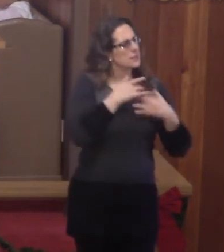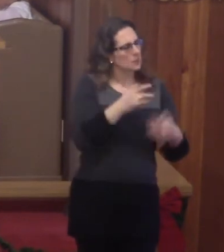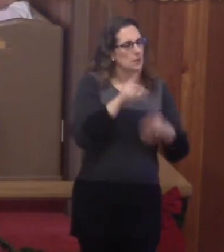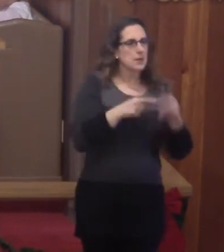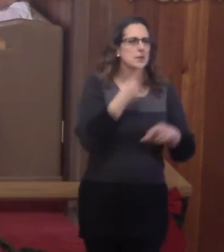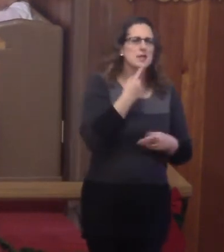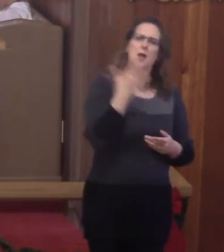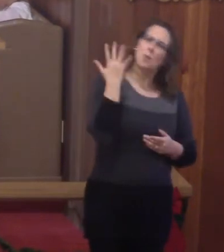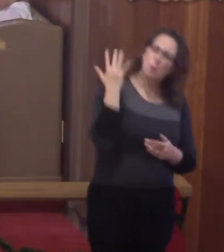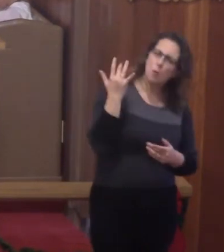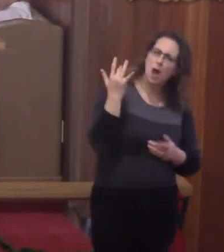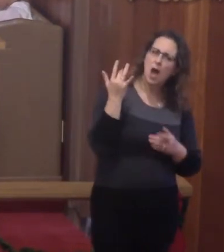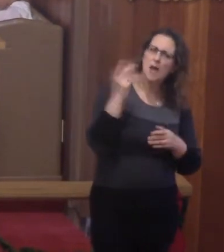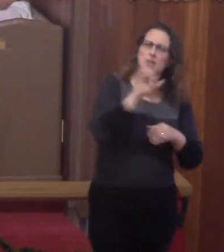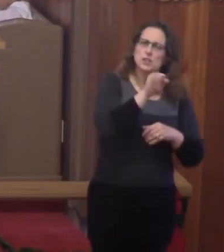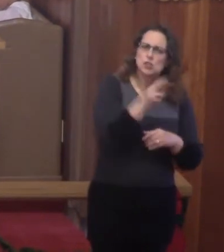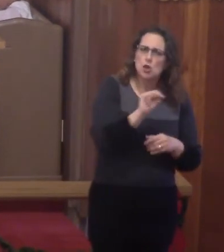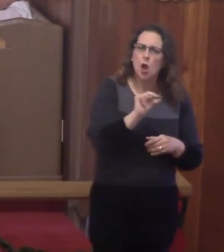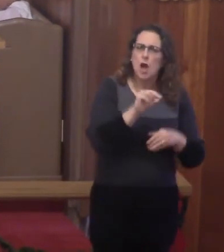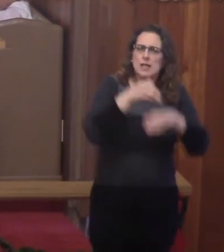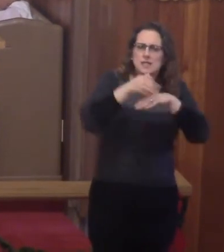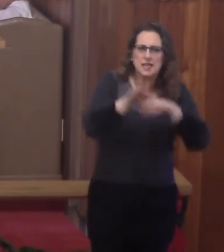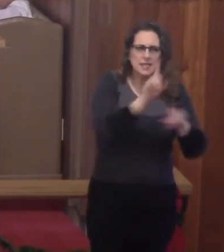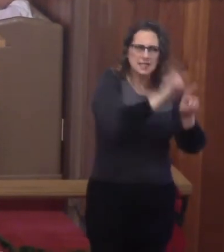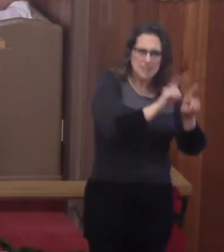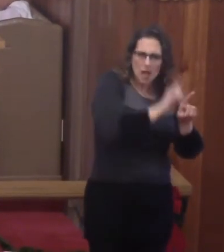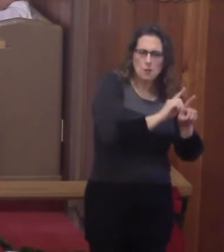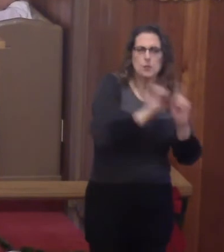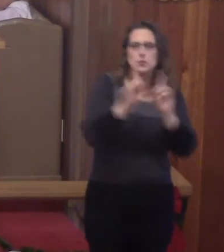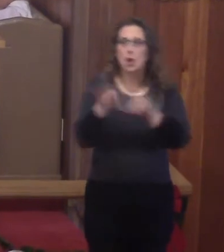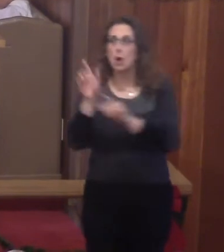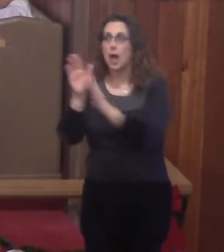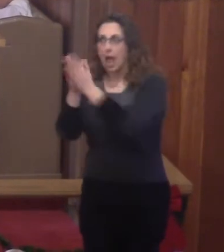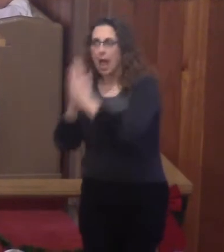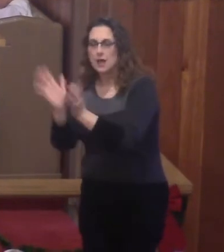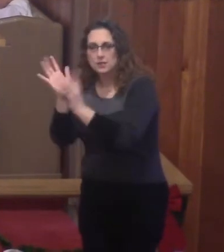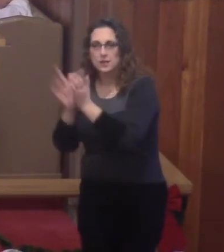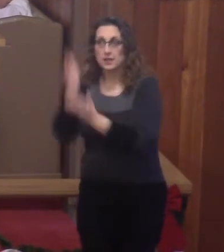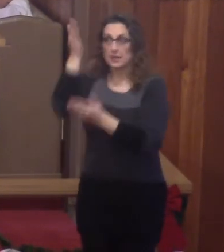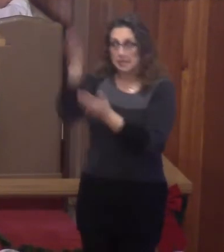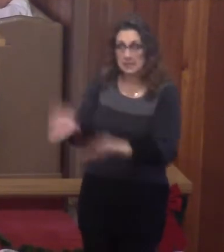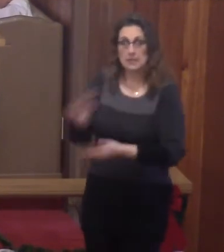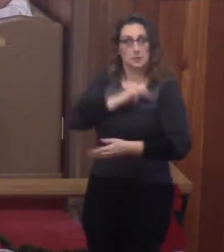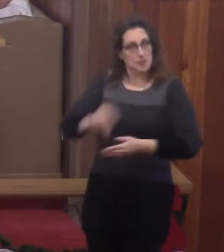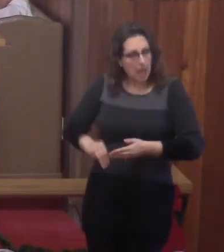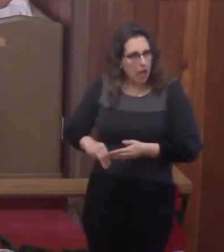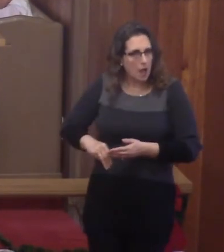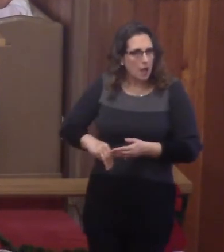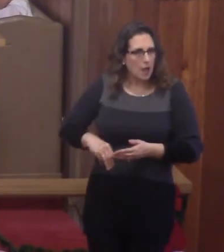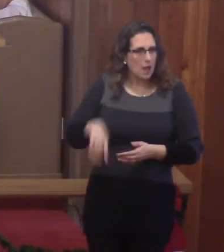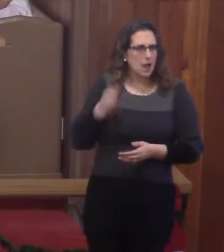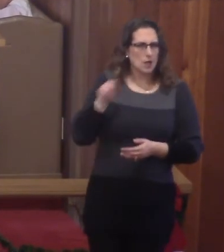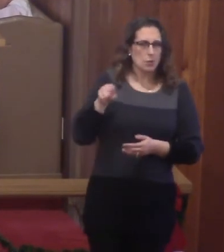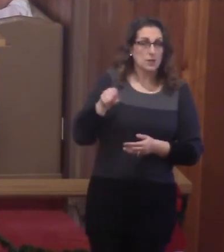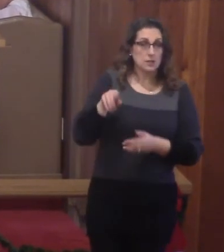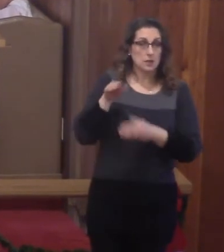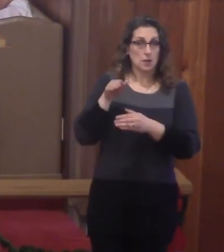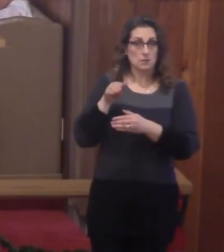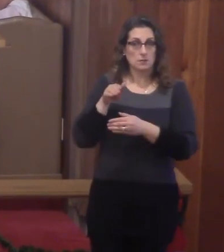why did John send his disciples to ask Jesus if he's the Messiah? Was it to assure them of who Jesus